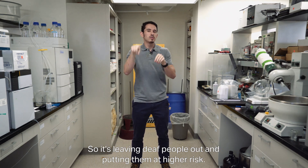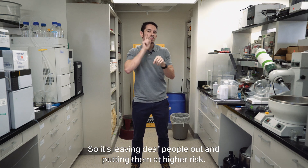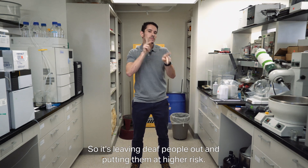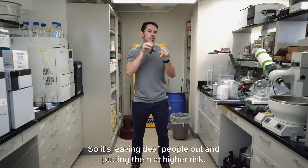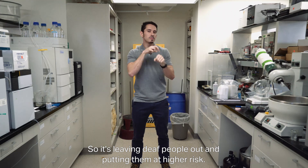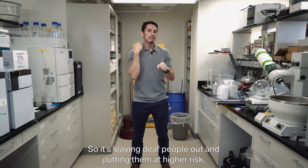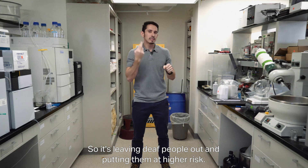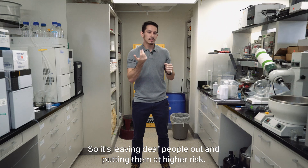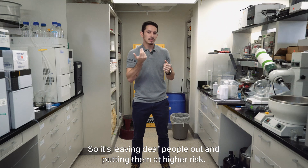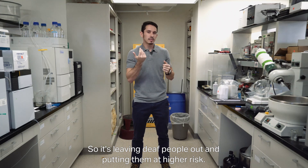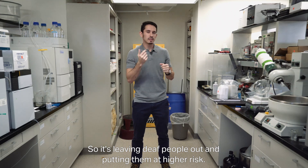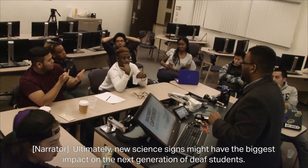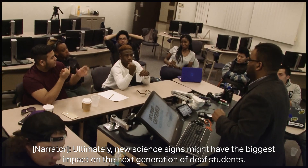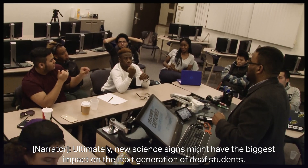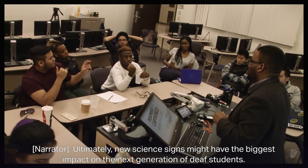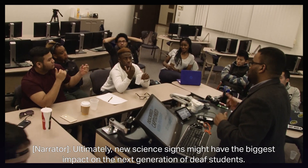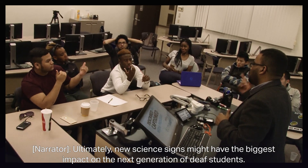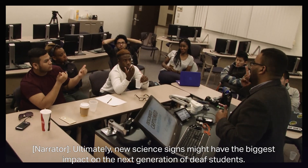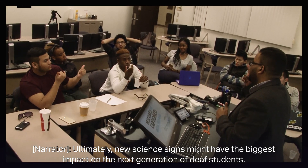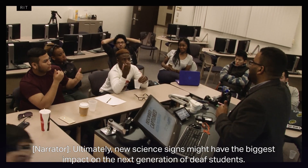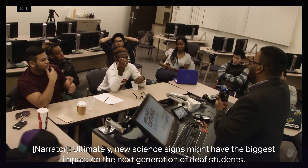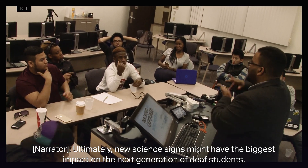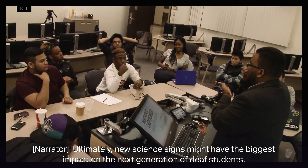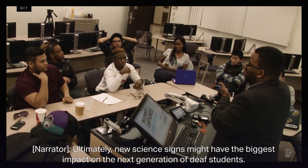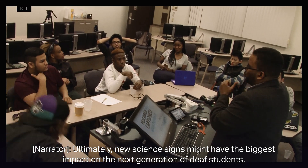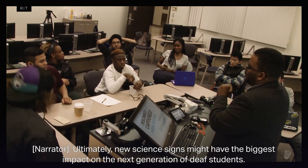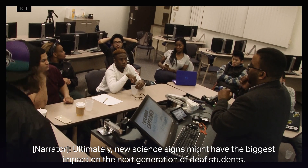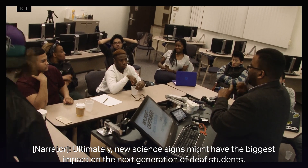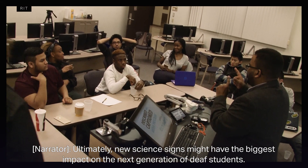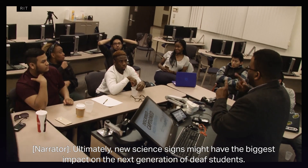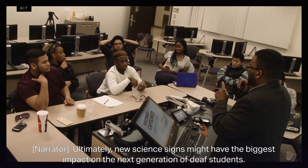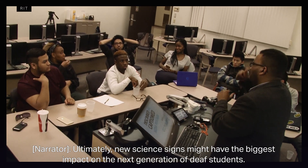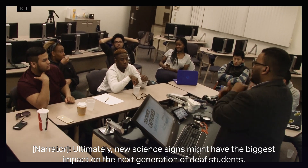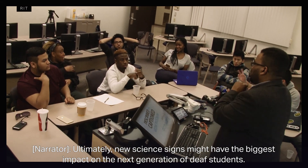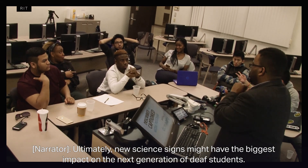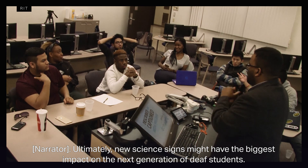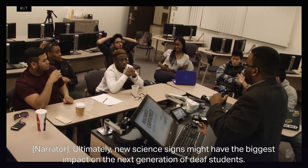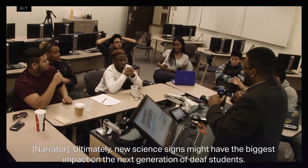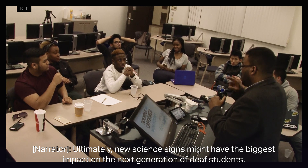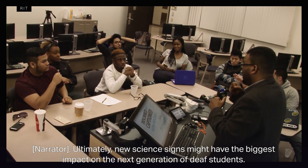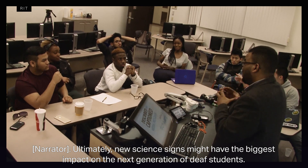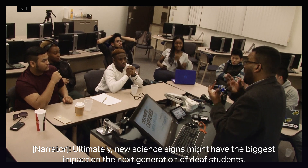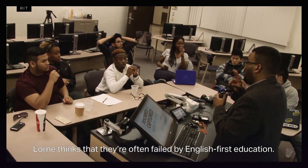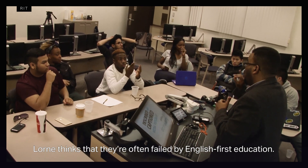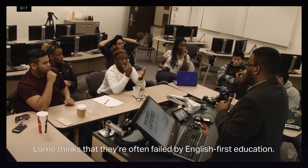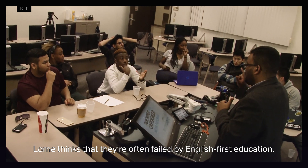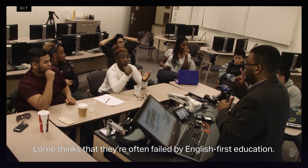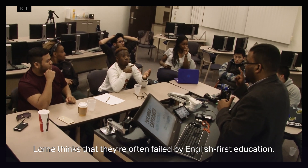and putting them at higher risk. Ultimately, new science signs might have the biggest impact on the next generation of deaf students. Lorne